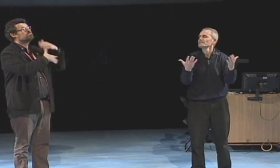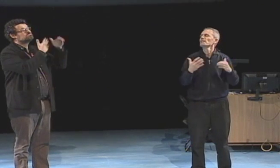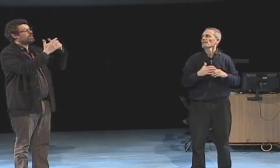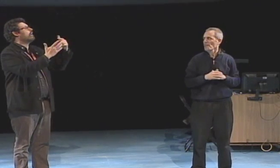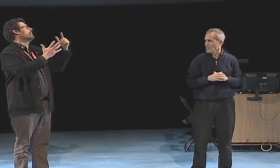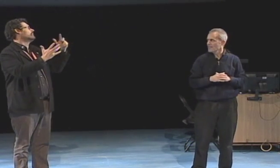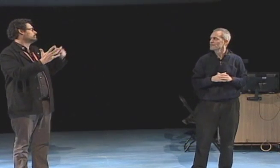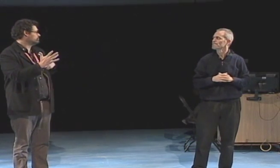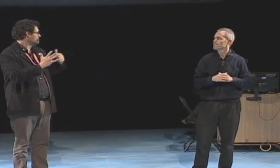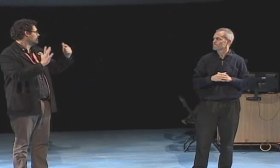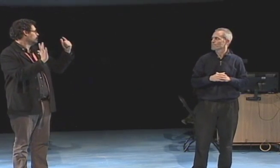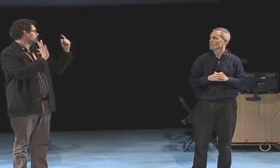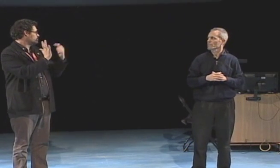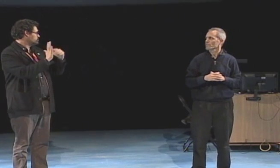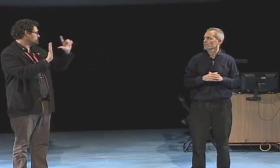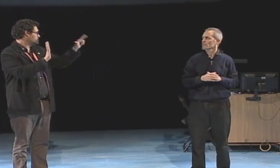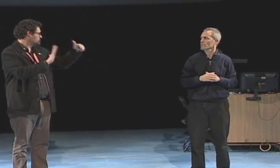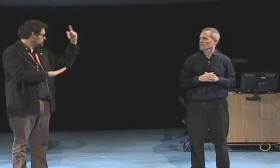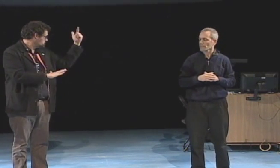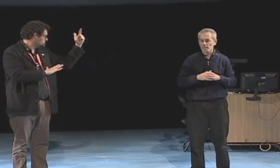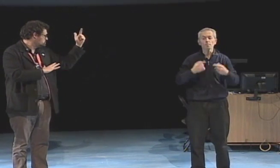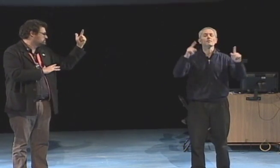and we became a community